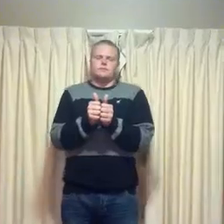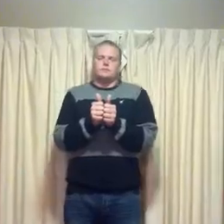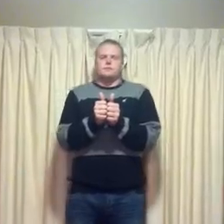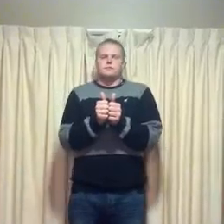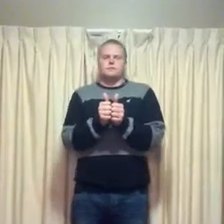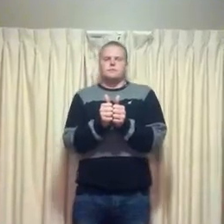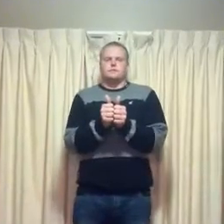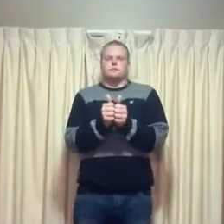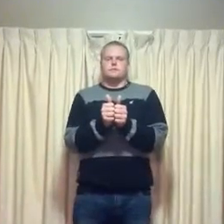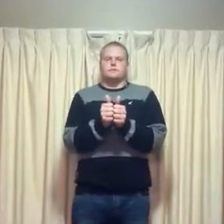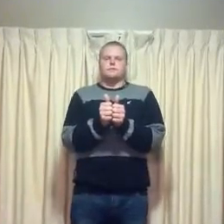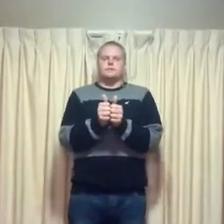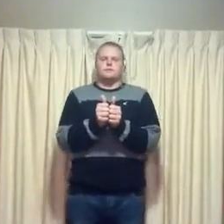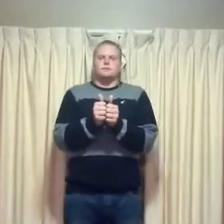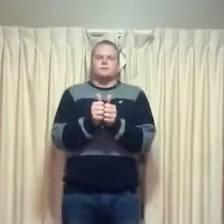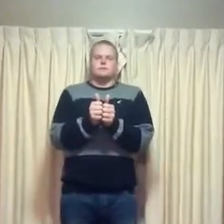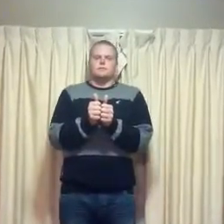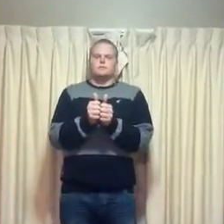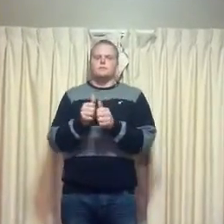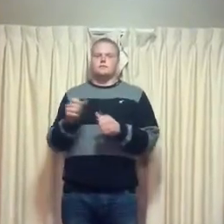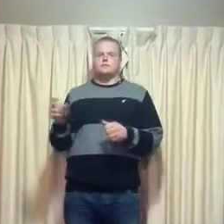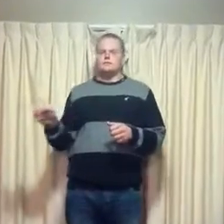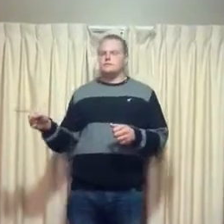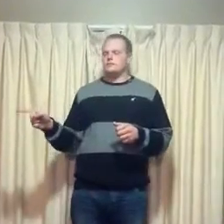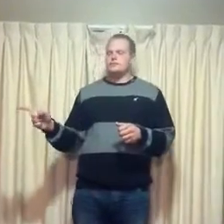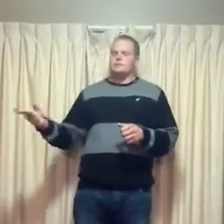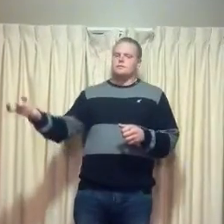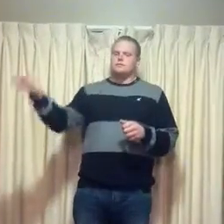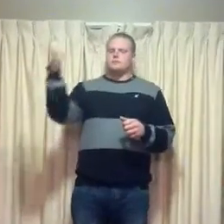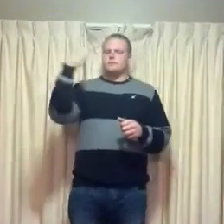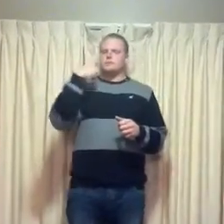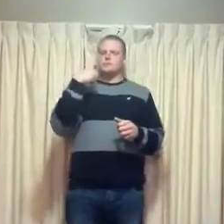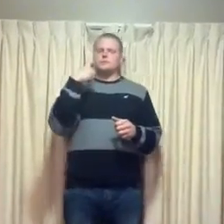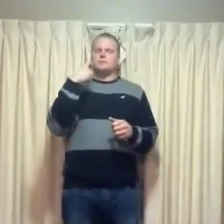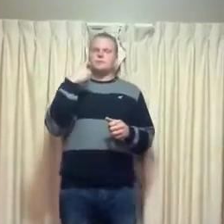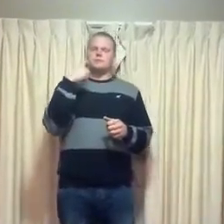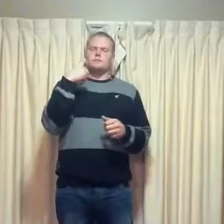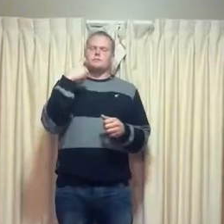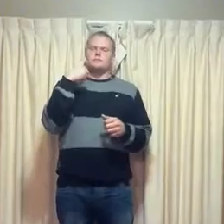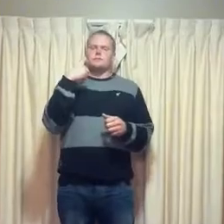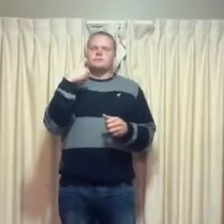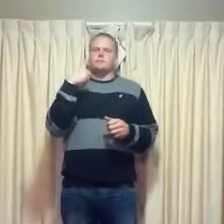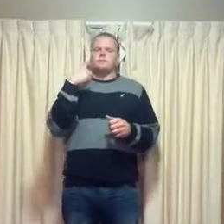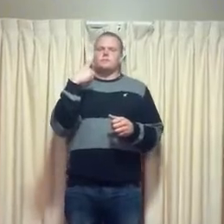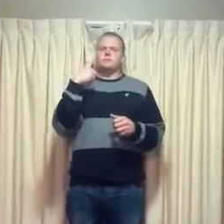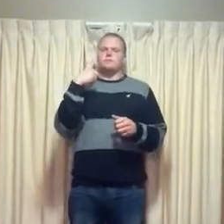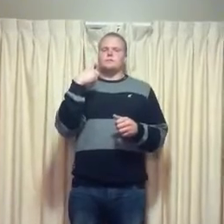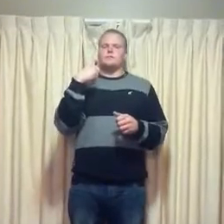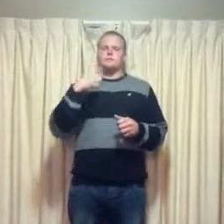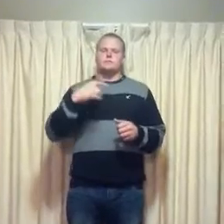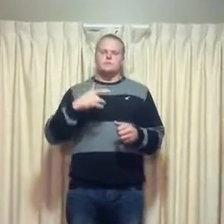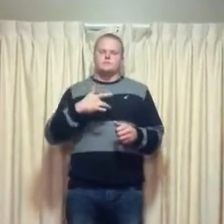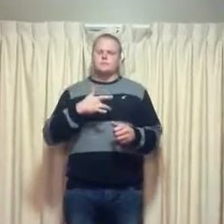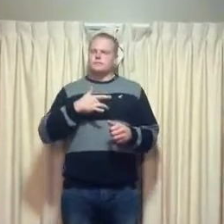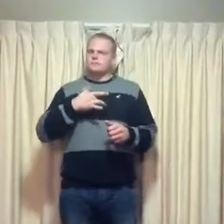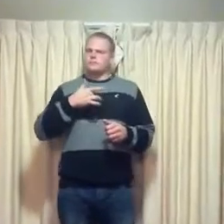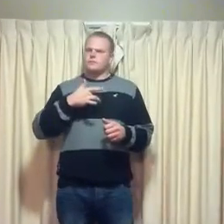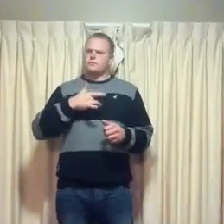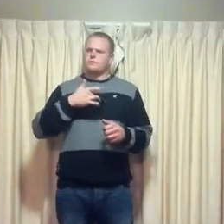And then she asks me, do you feel